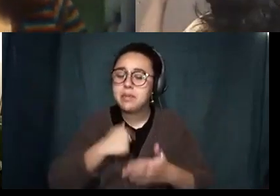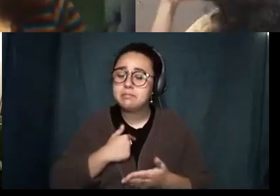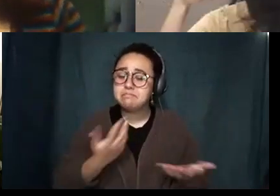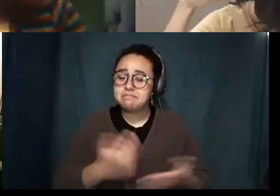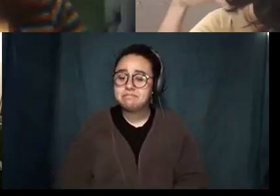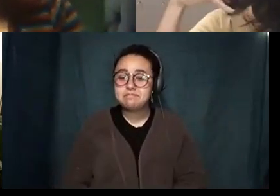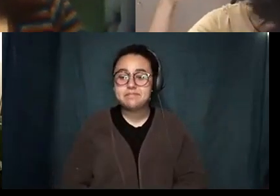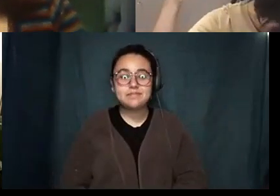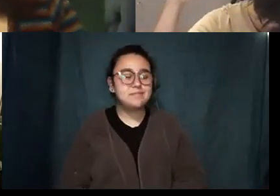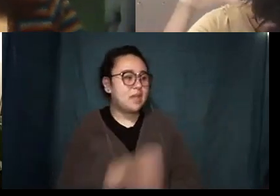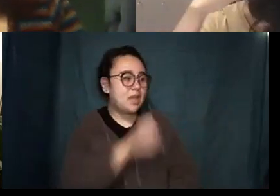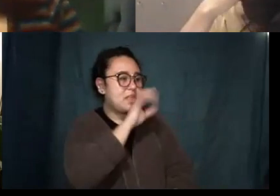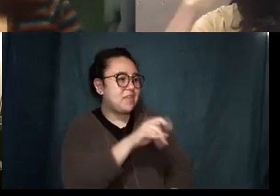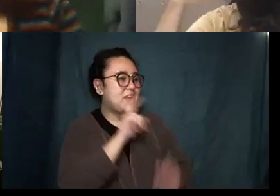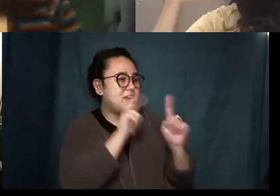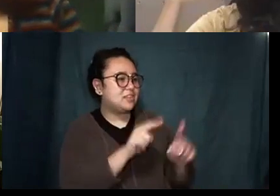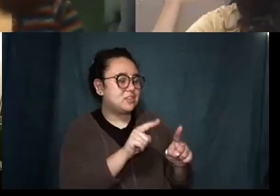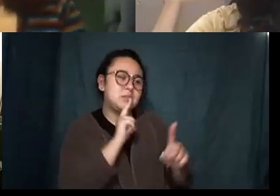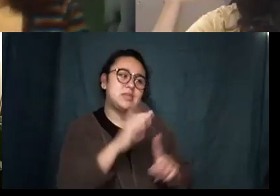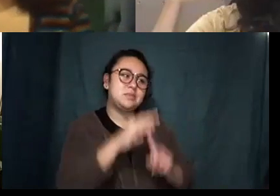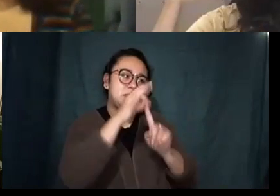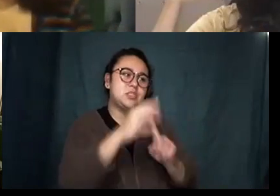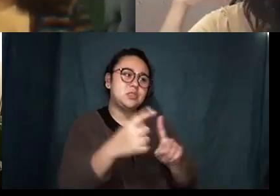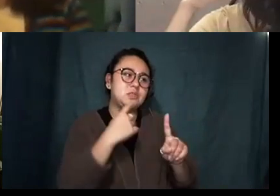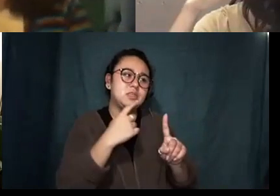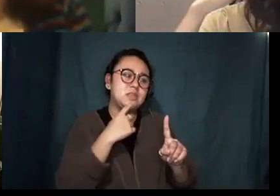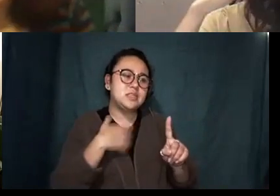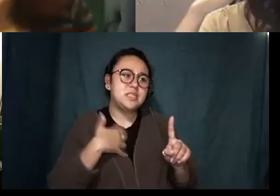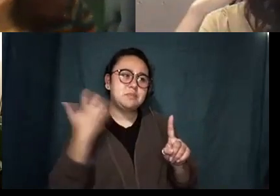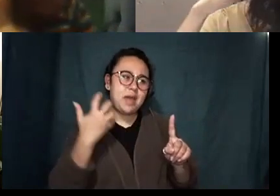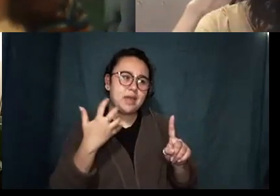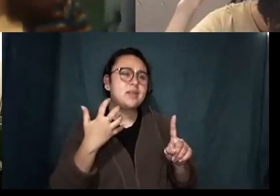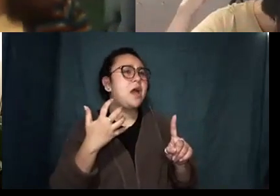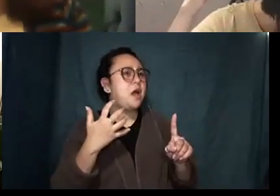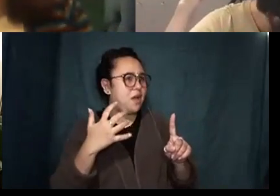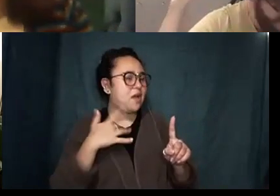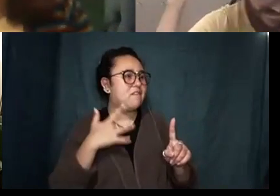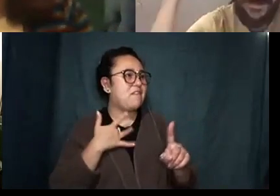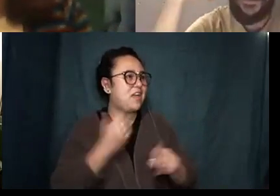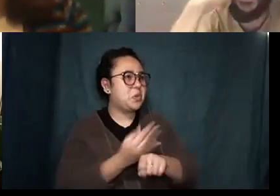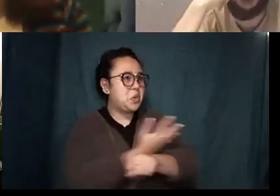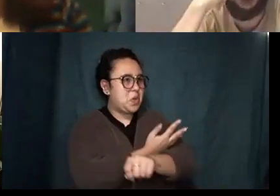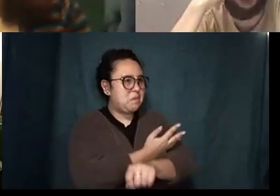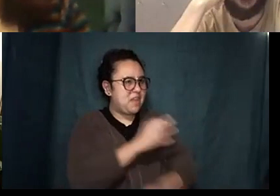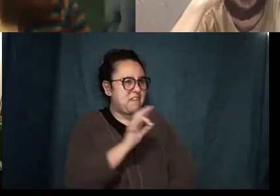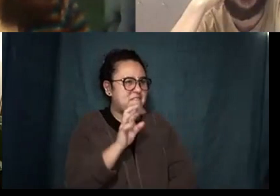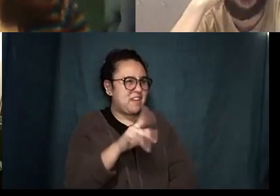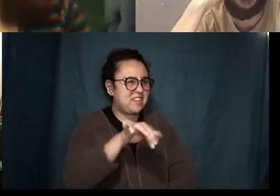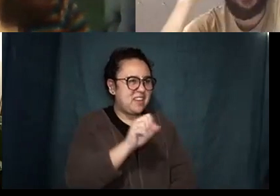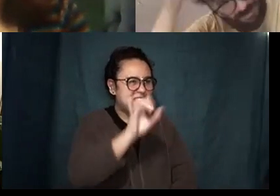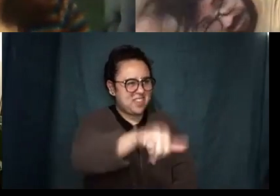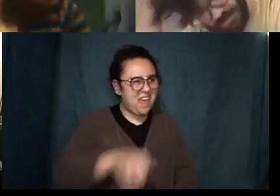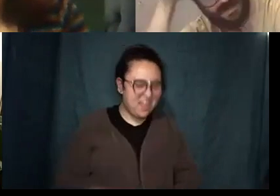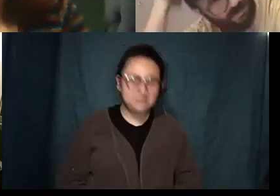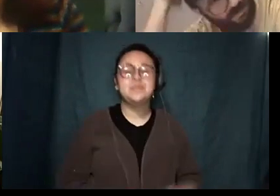I love those answers but especially when you said spite I just felt like a chill run through me like yes fuck yes okay um